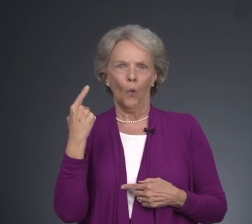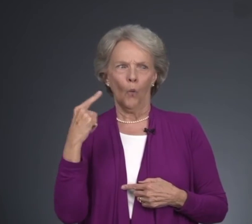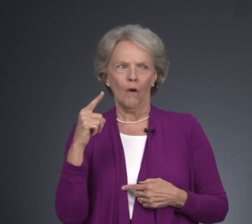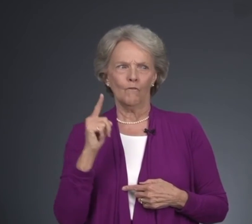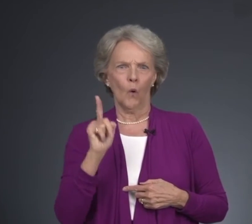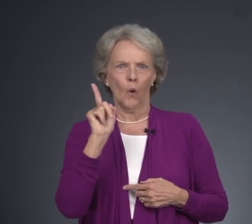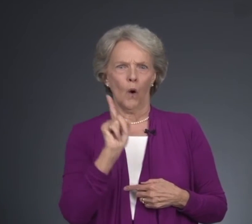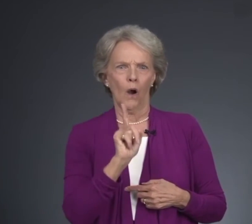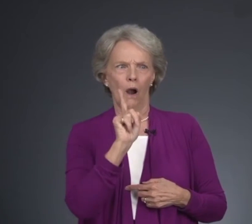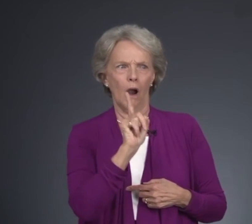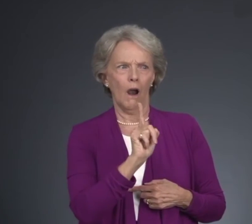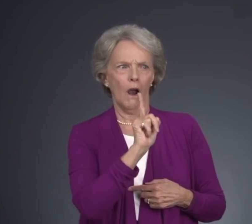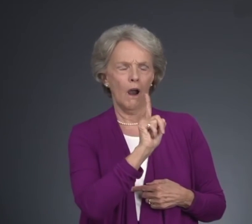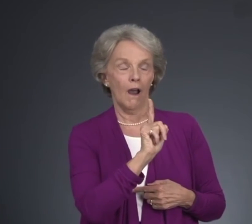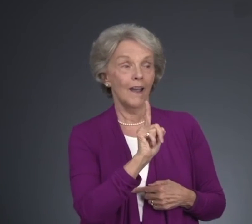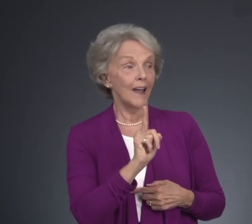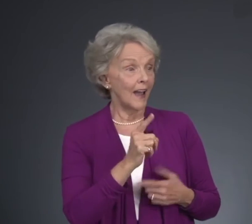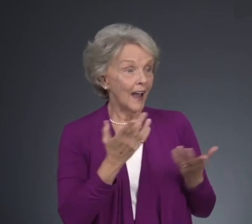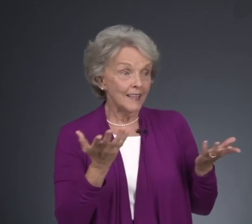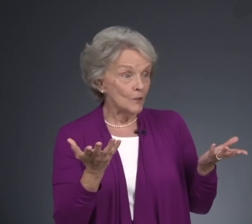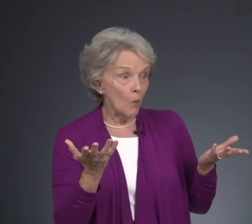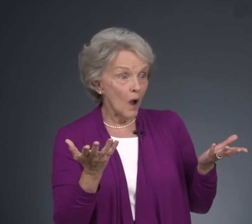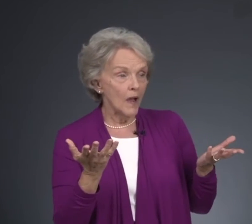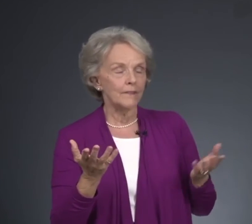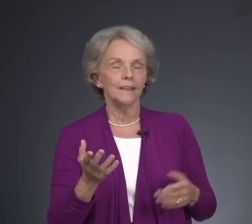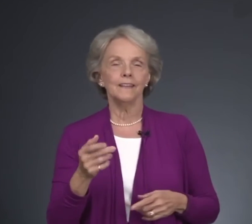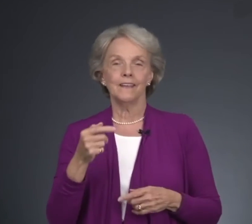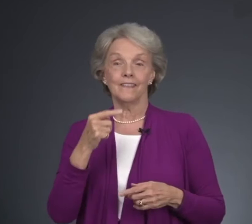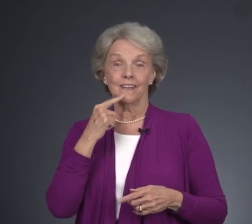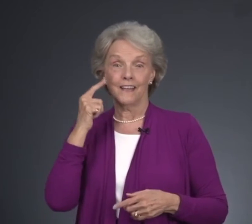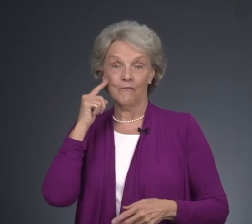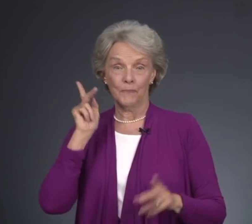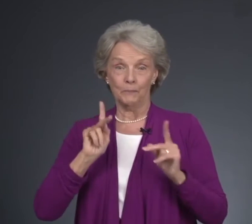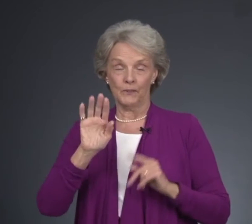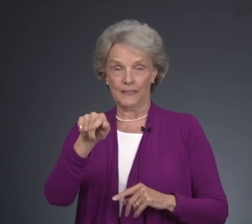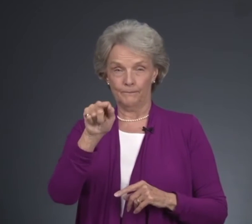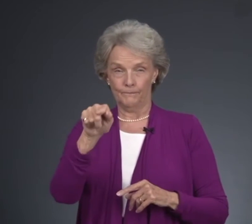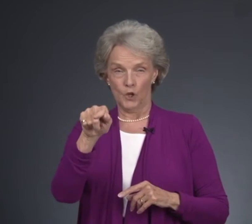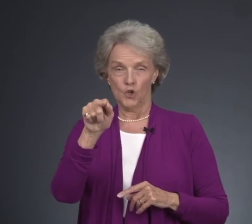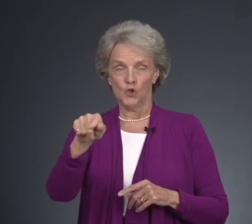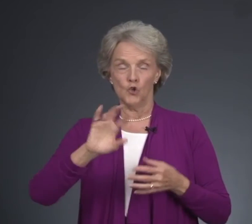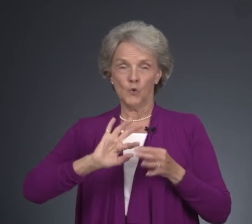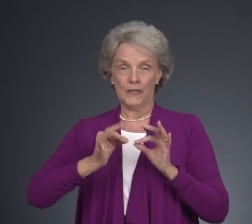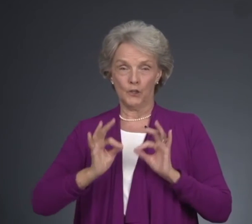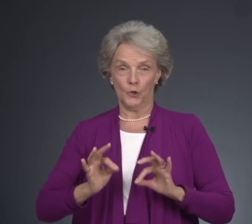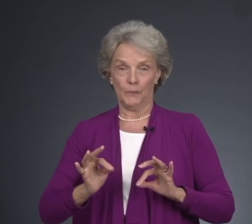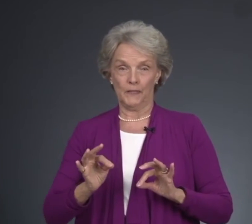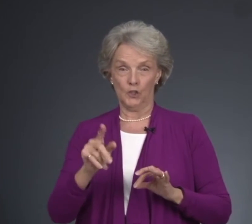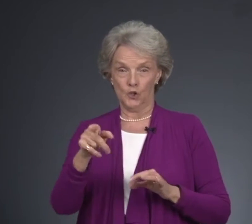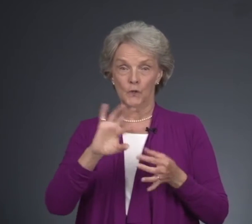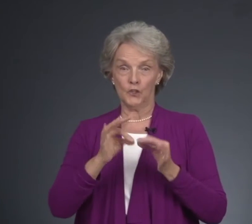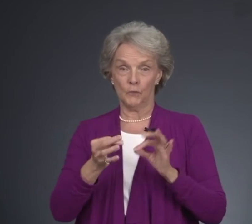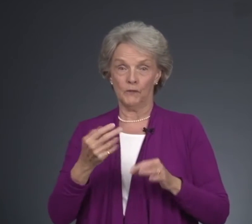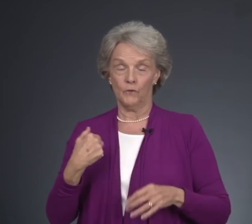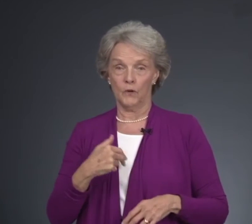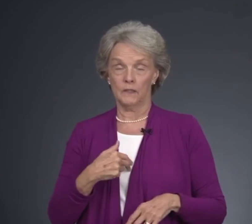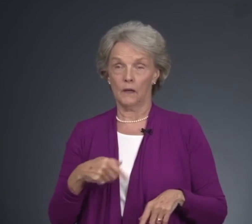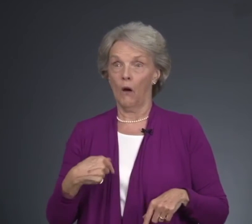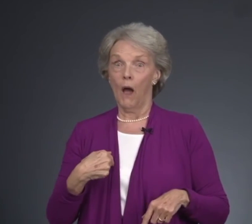What for? I said, what? The deaf people said, you interpret. You interpret for us. I go,